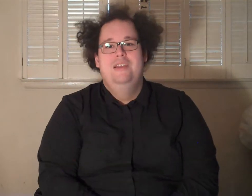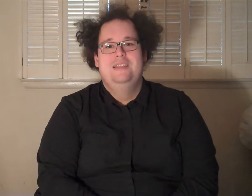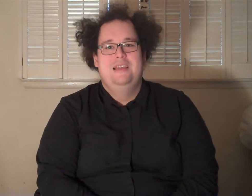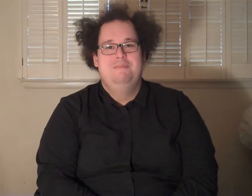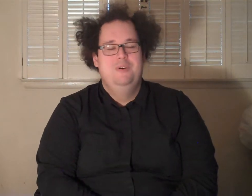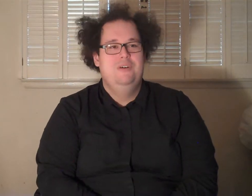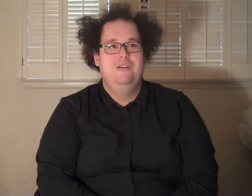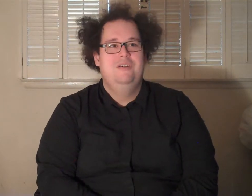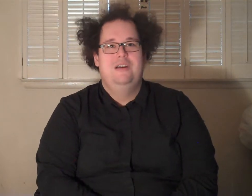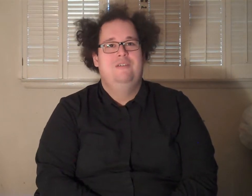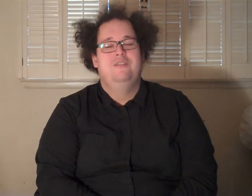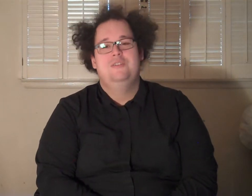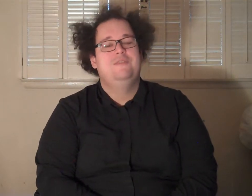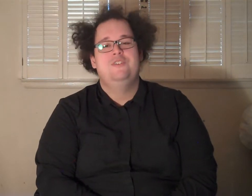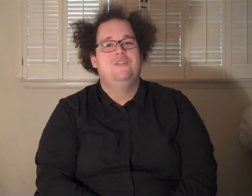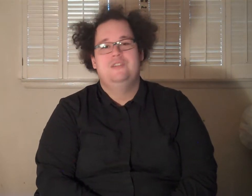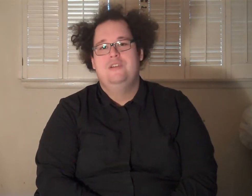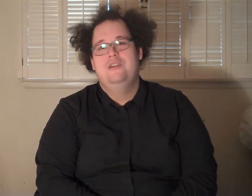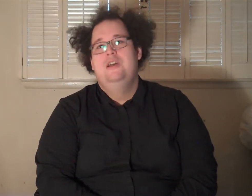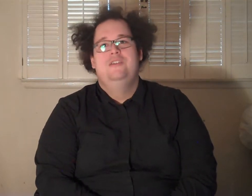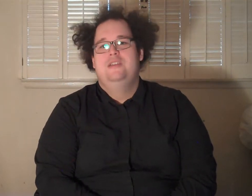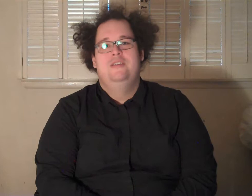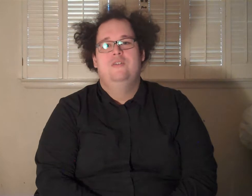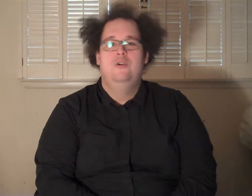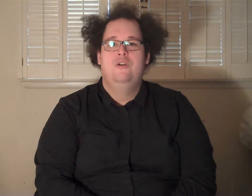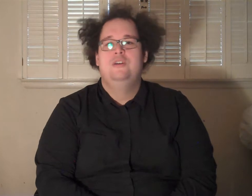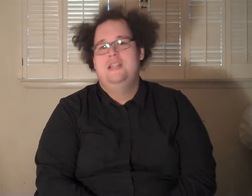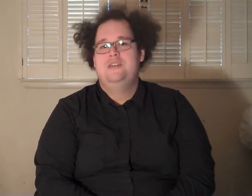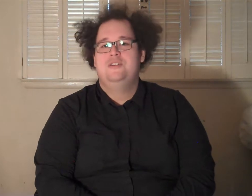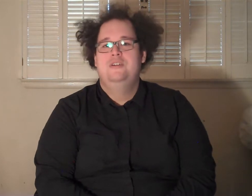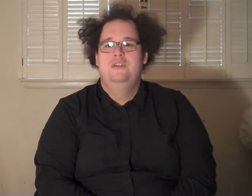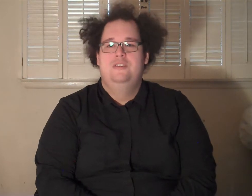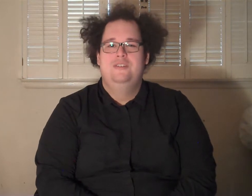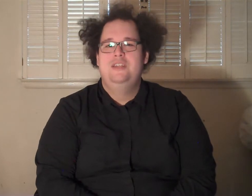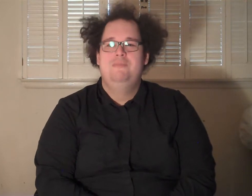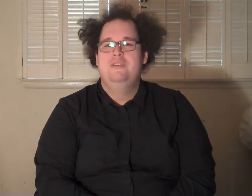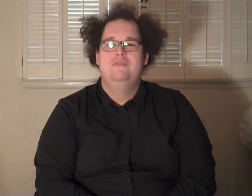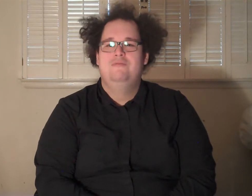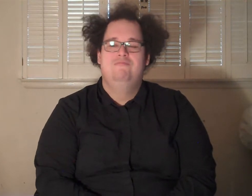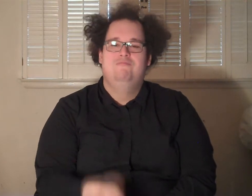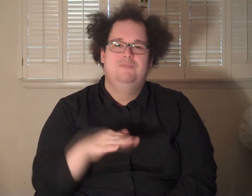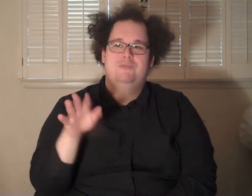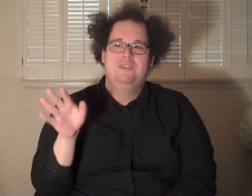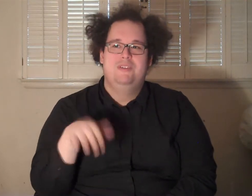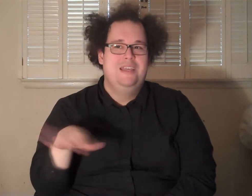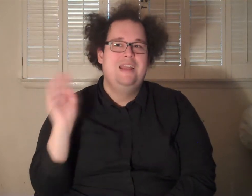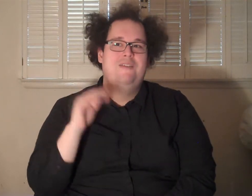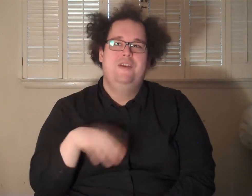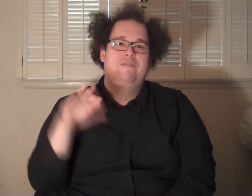Is it like pure horror? I don't know. There's different genres. There's like, you know, gore, slasher, the cheap, you know, just wants to get out there